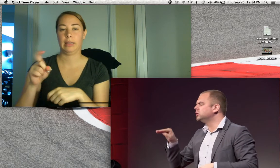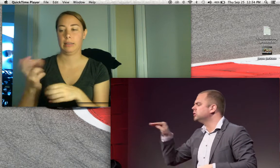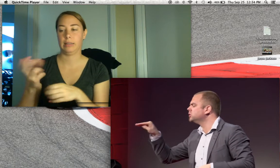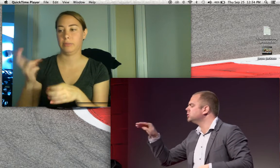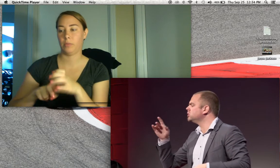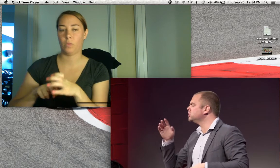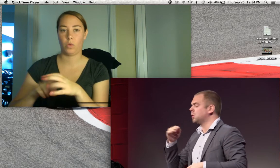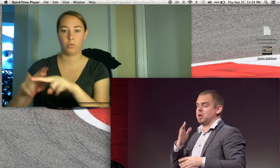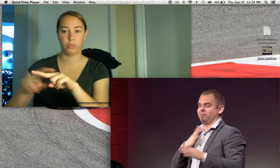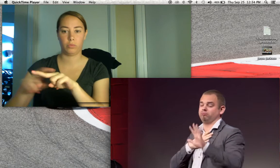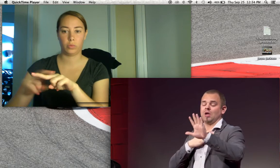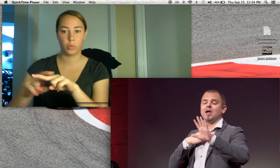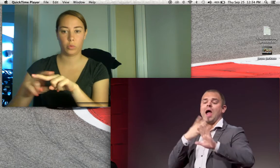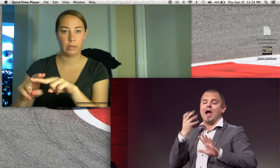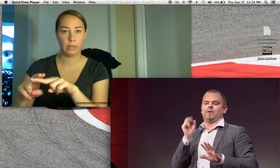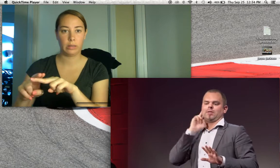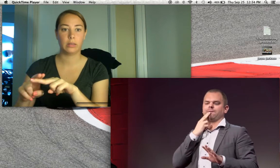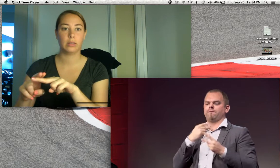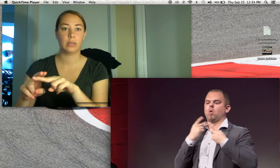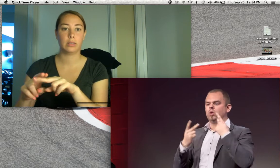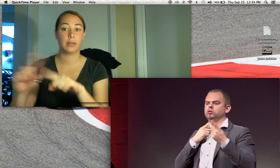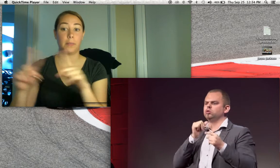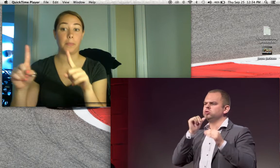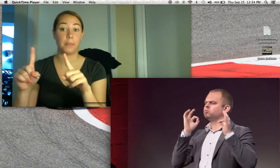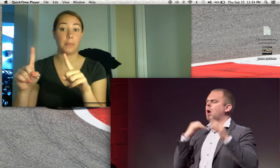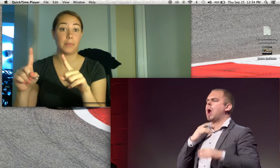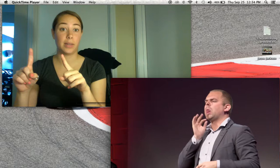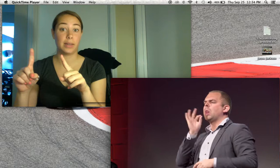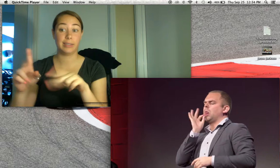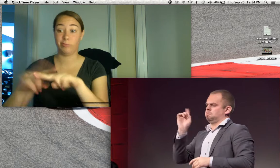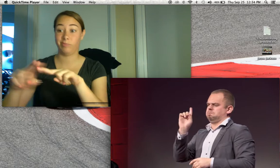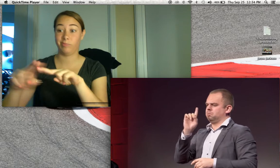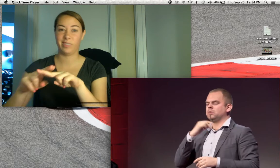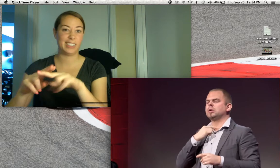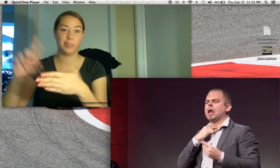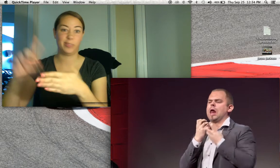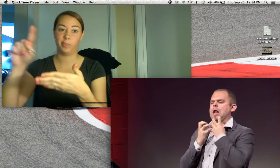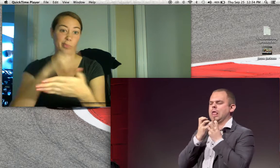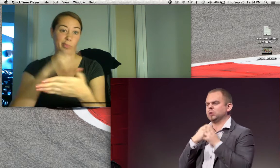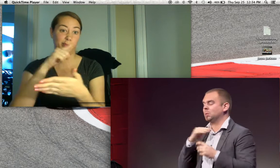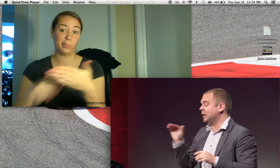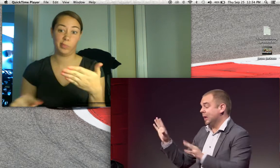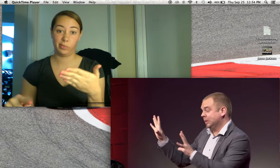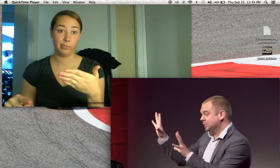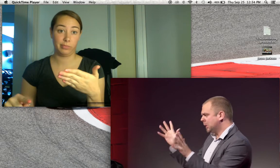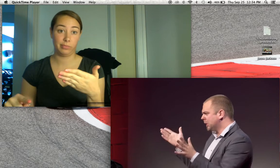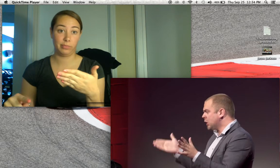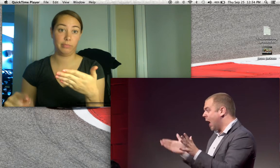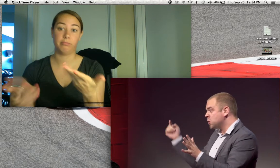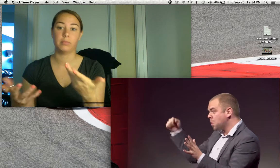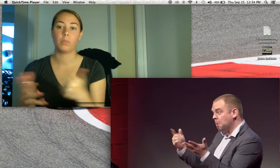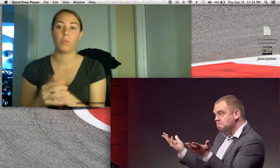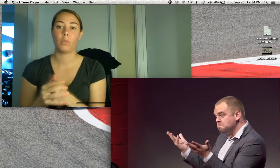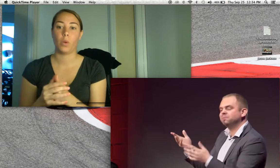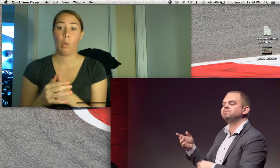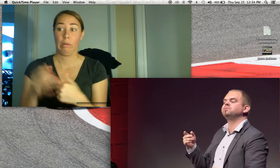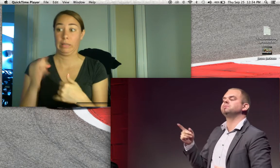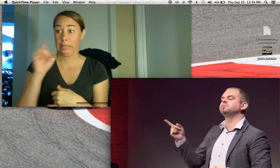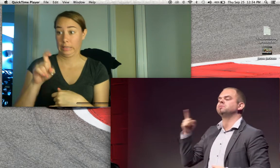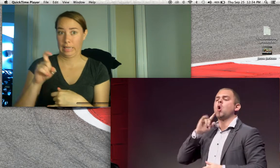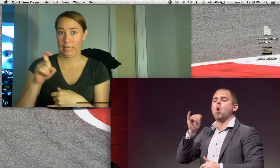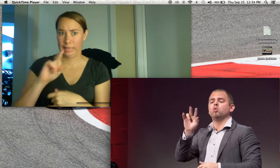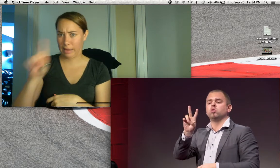asked the train conductor what happened to the train. And just so you know, I have a deaf voice, so I don't speak as hearing people do.